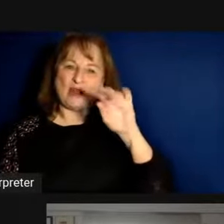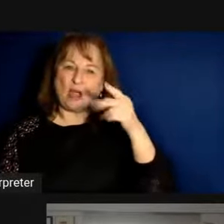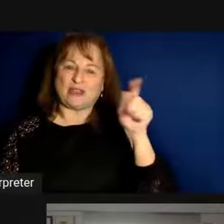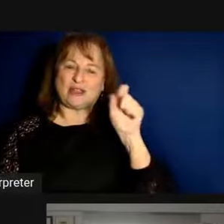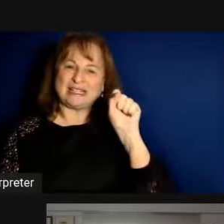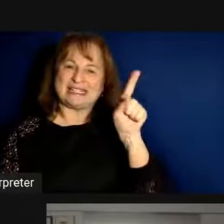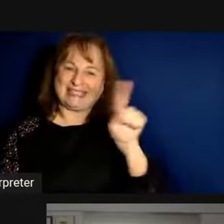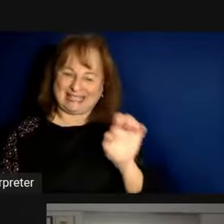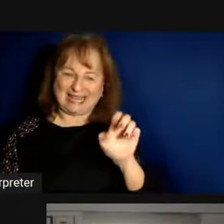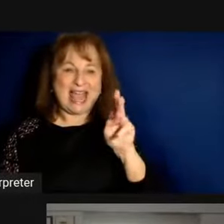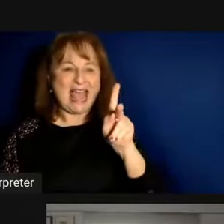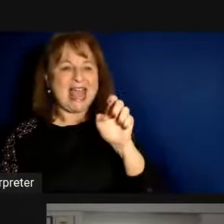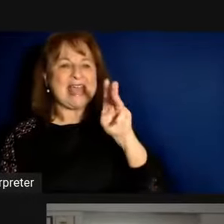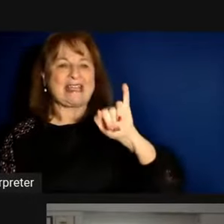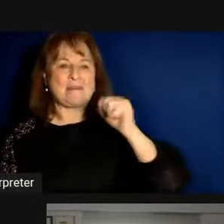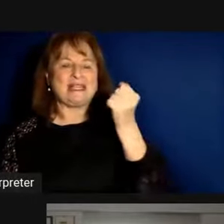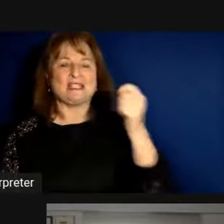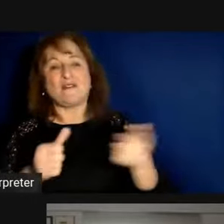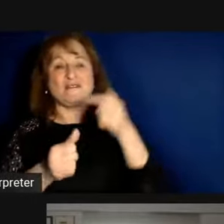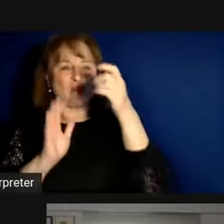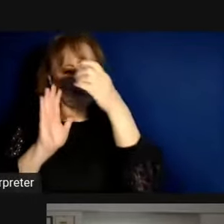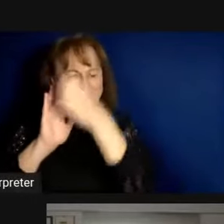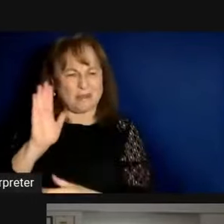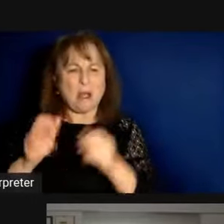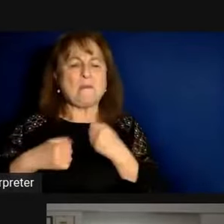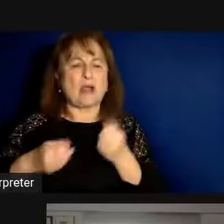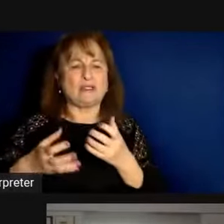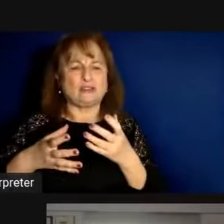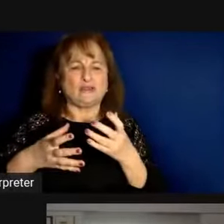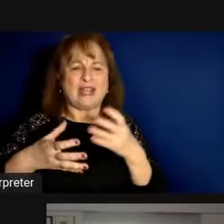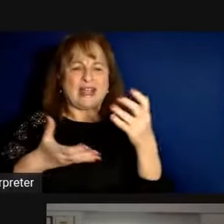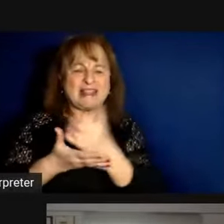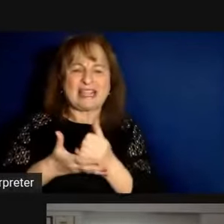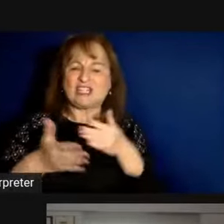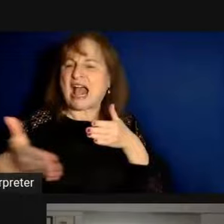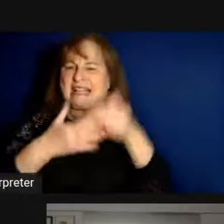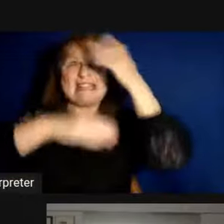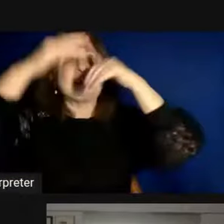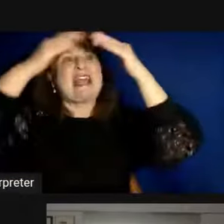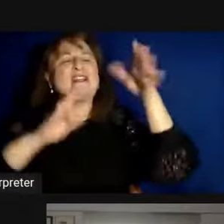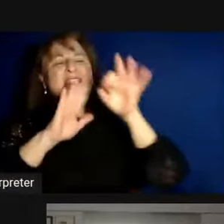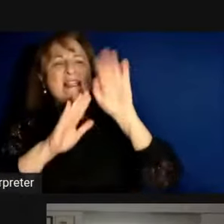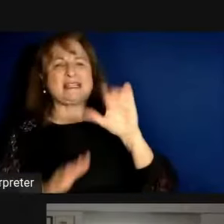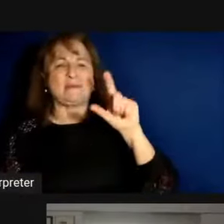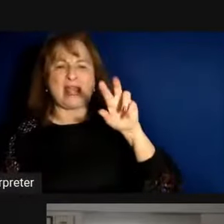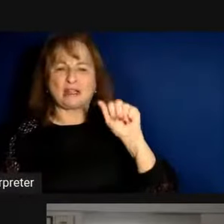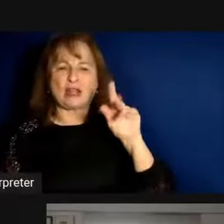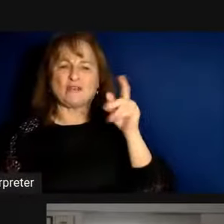Kemi's first full-length poetry collection, Against Heaven, was selected by Claudia Rankin to receive the